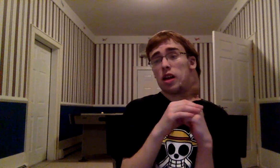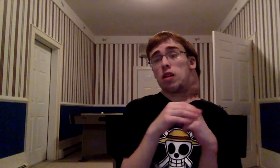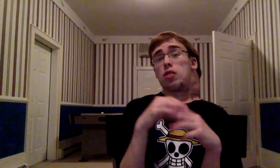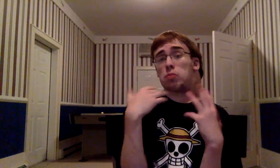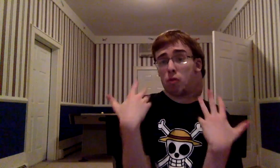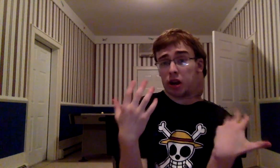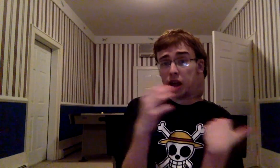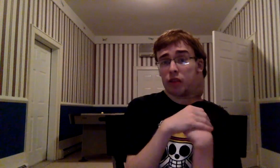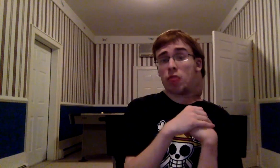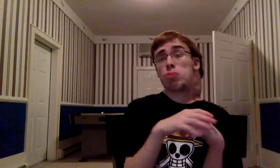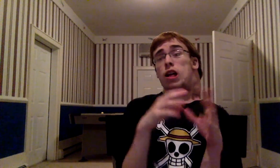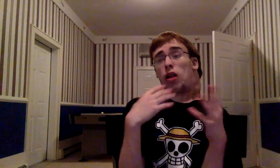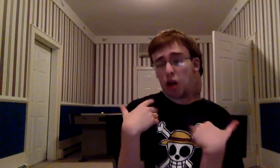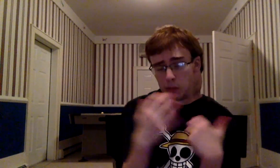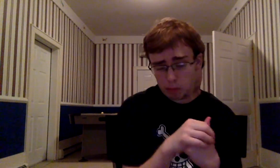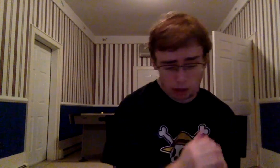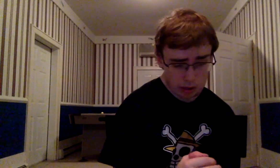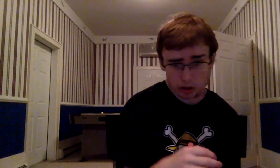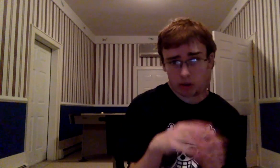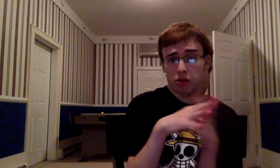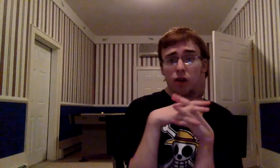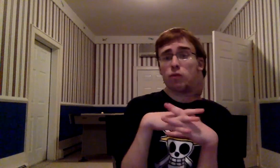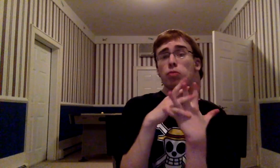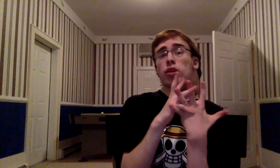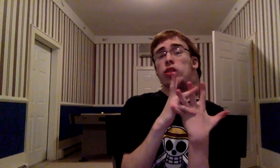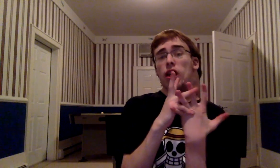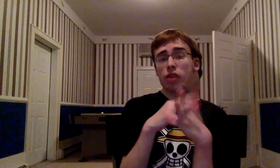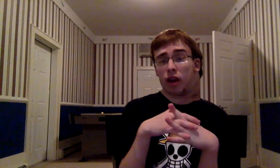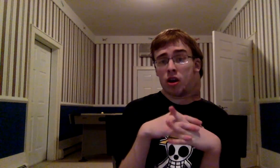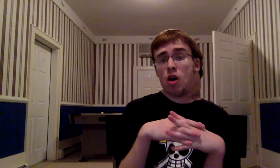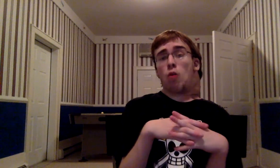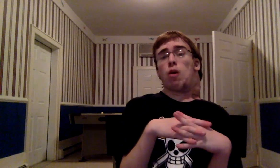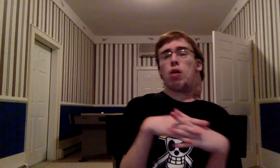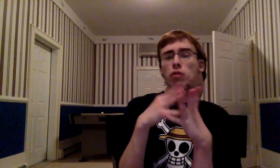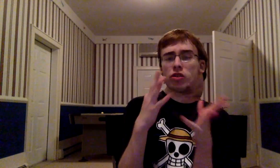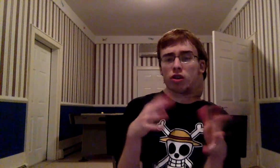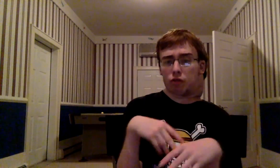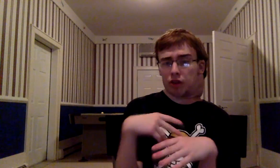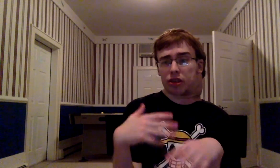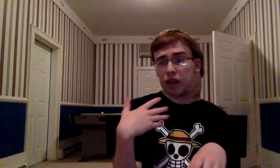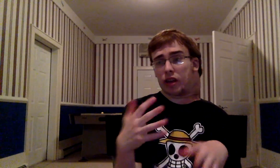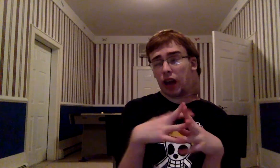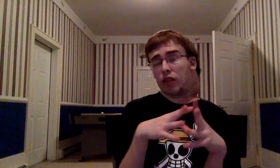The point is, you know, lots of people are blaming Shonen Jump for Bleach's ending While Bleach's Rust ending is